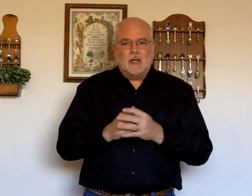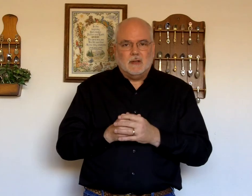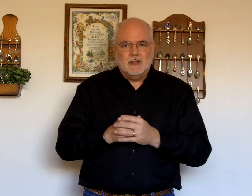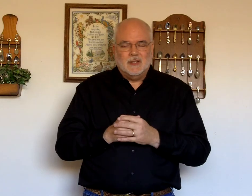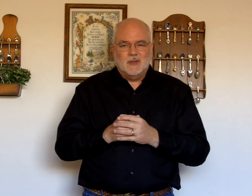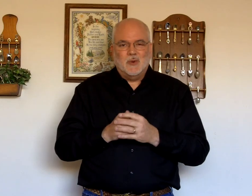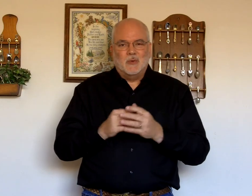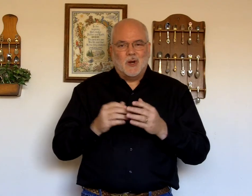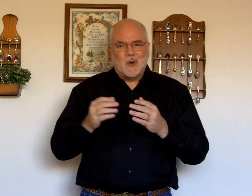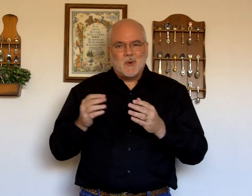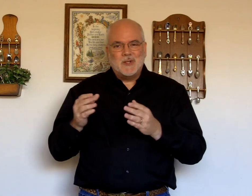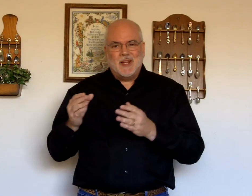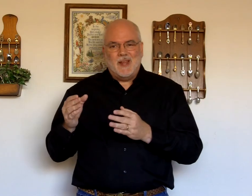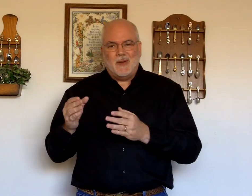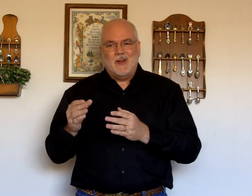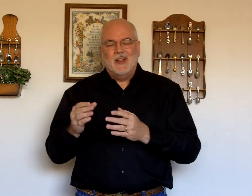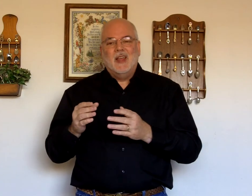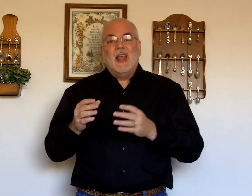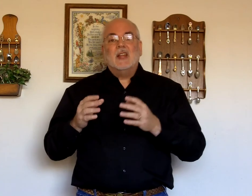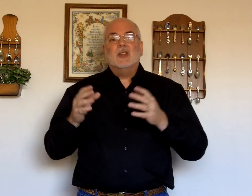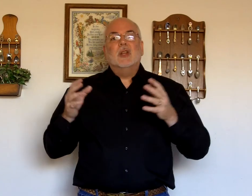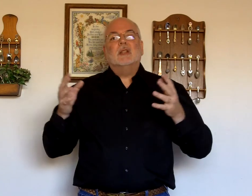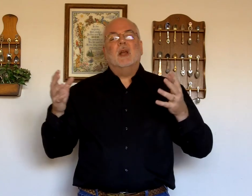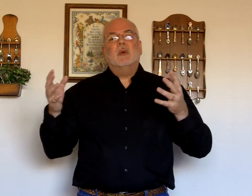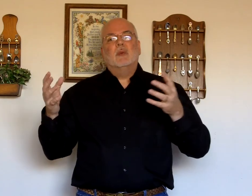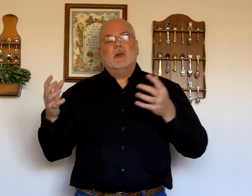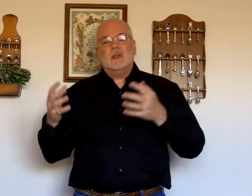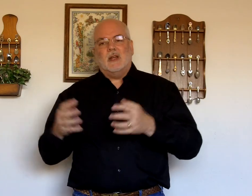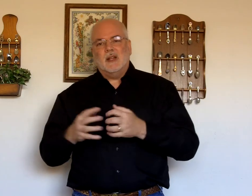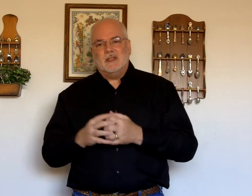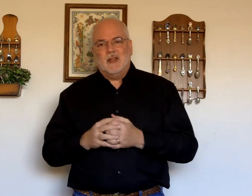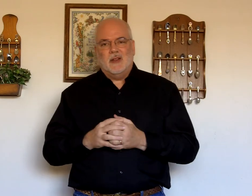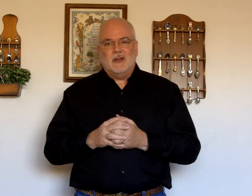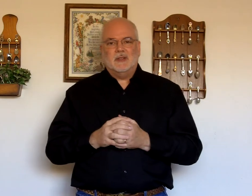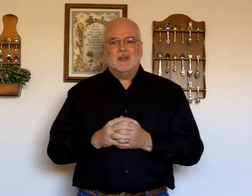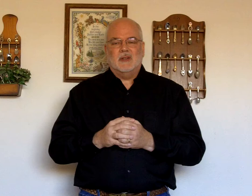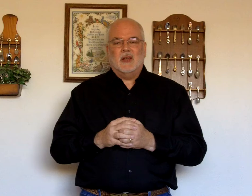it. We run our words together. Just like we run our signs together. Okay.